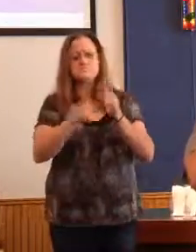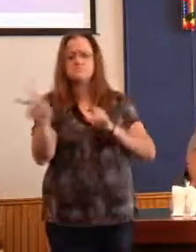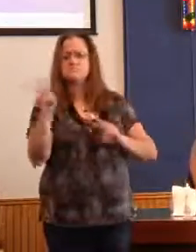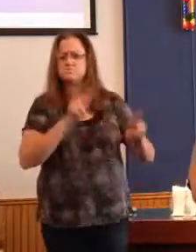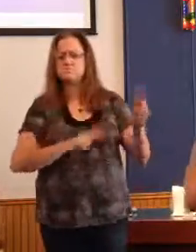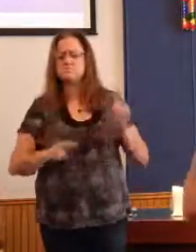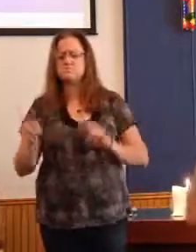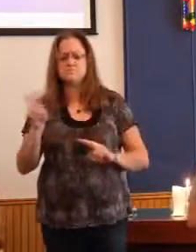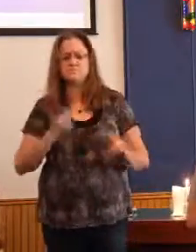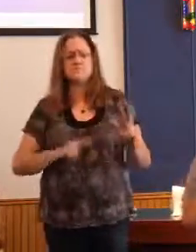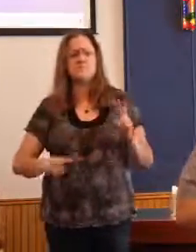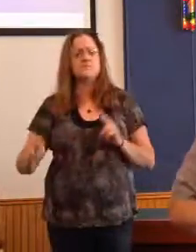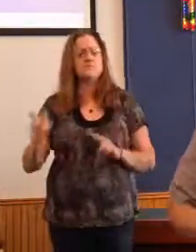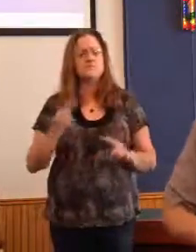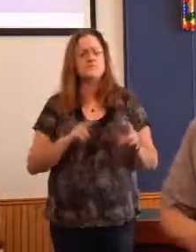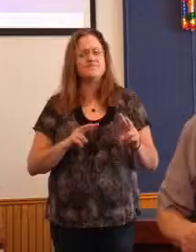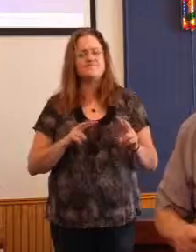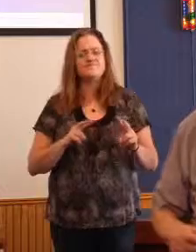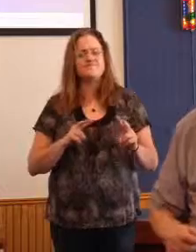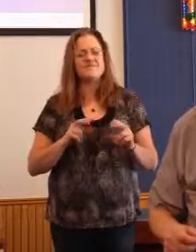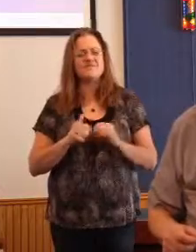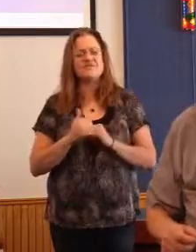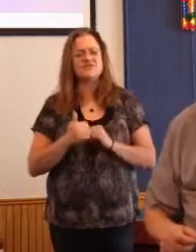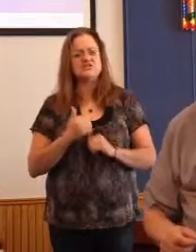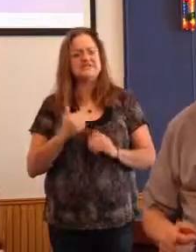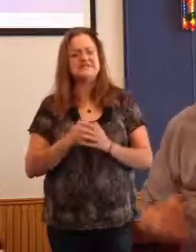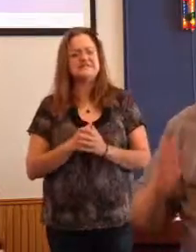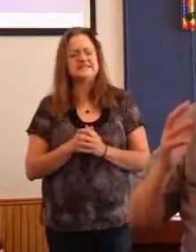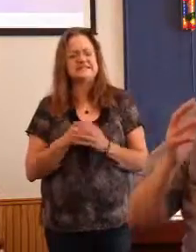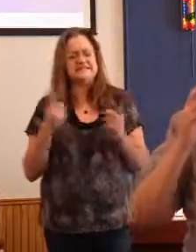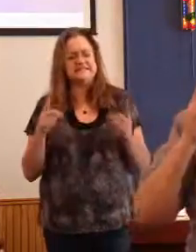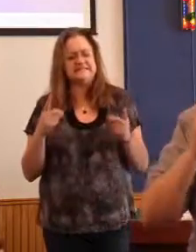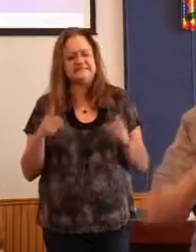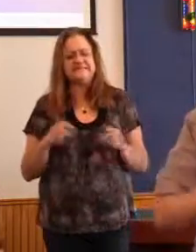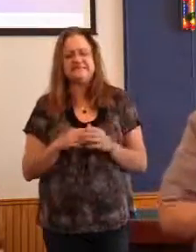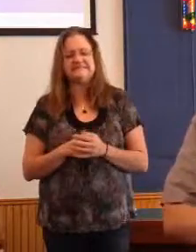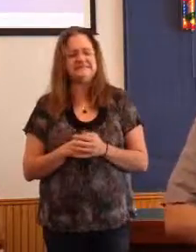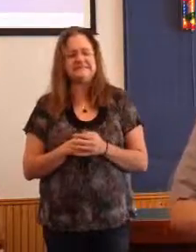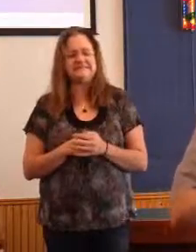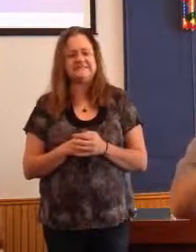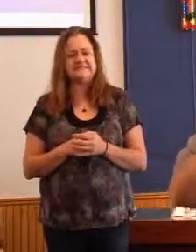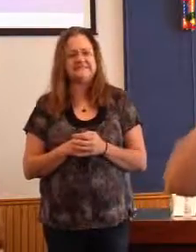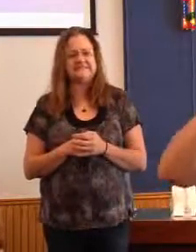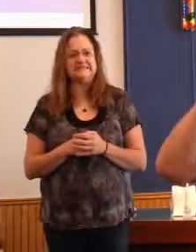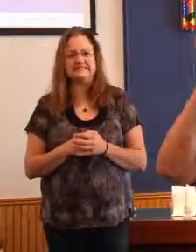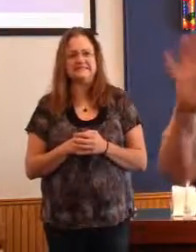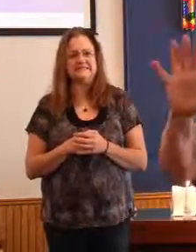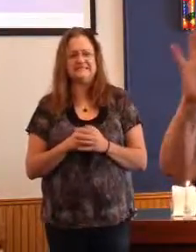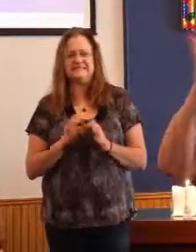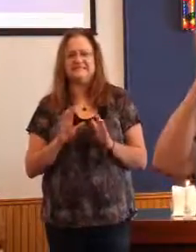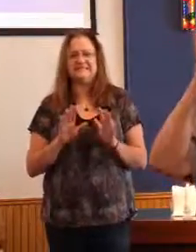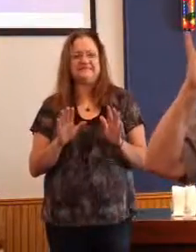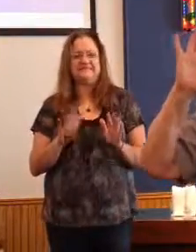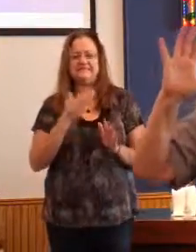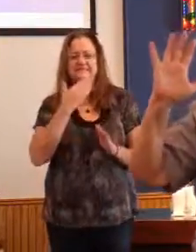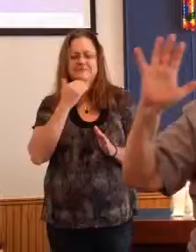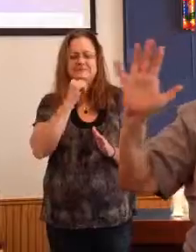it's too dangerous. It's too dangerous. And maybe we should find a